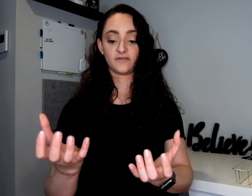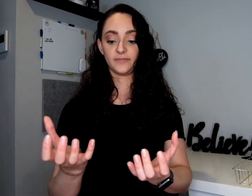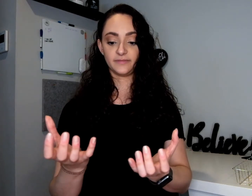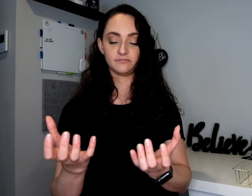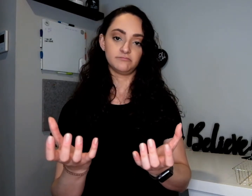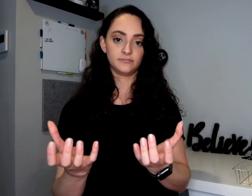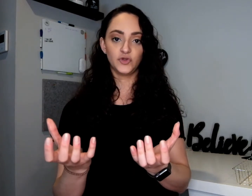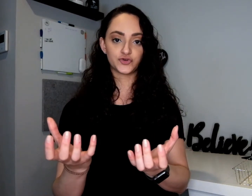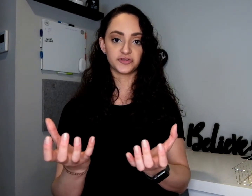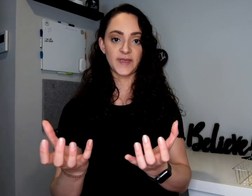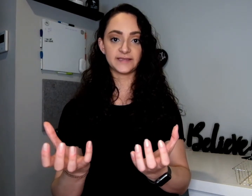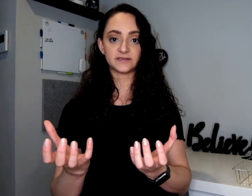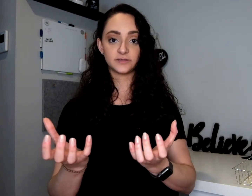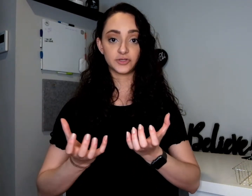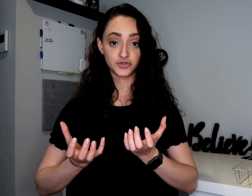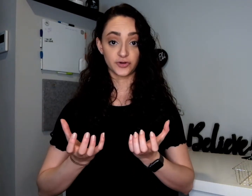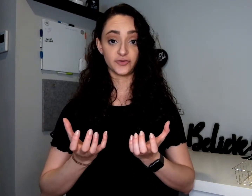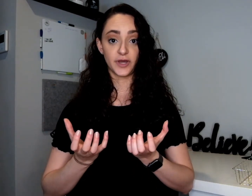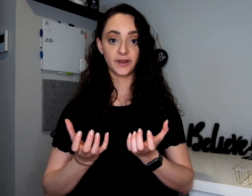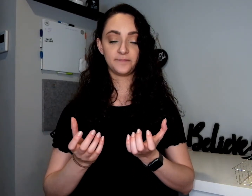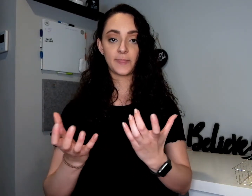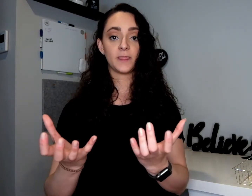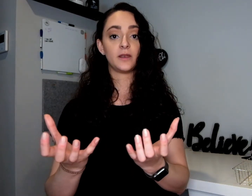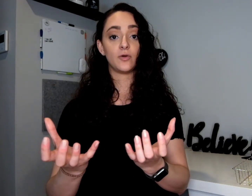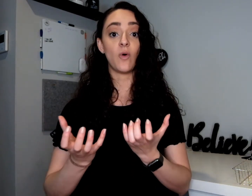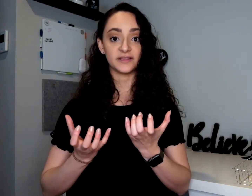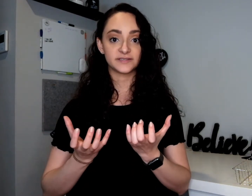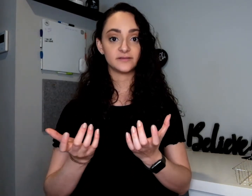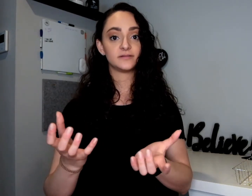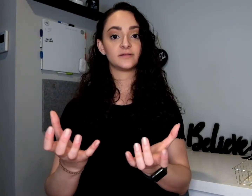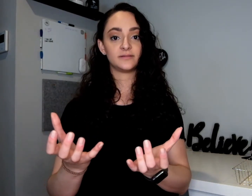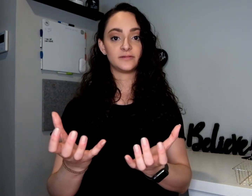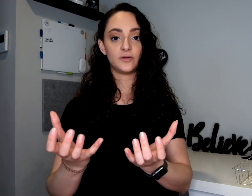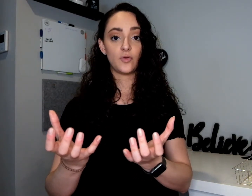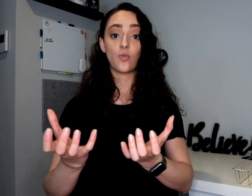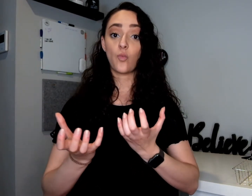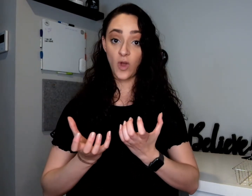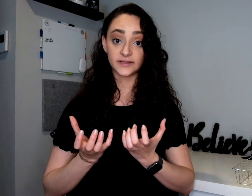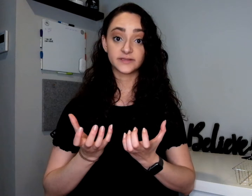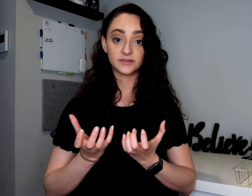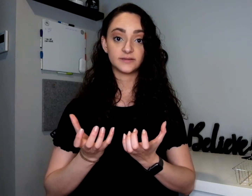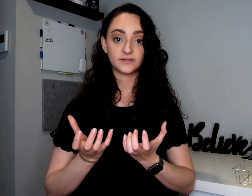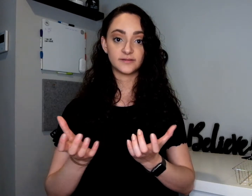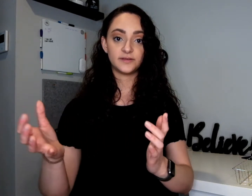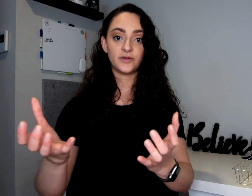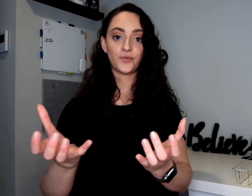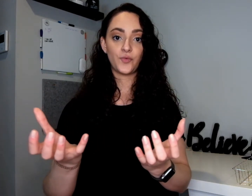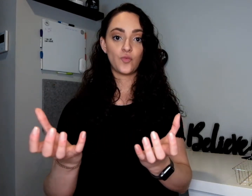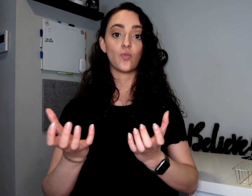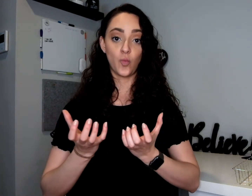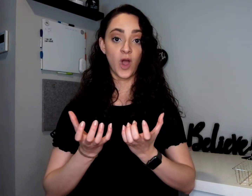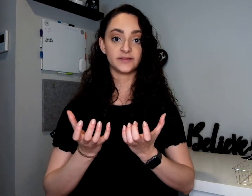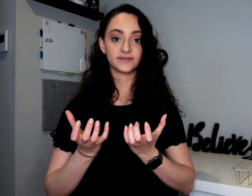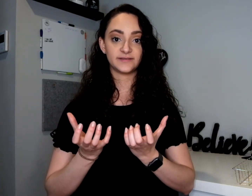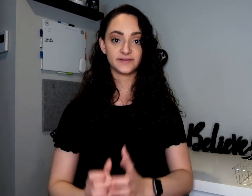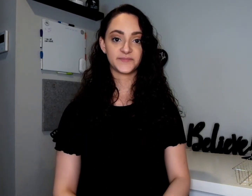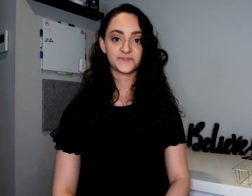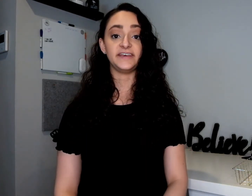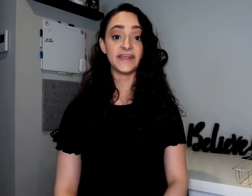From neutral space to towards your body. Want. Want. Want. Need